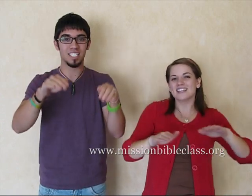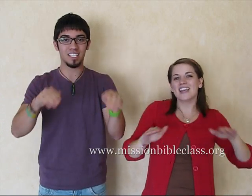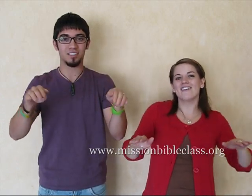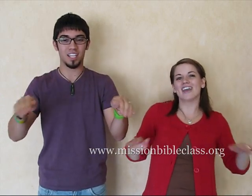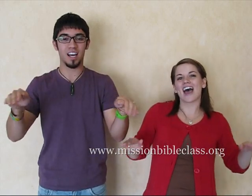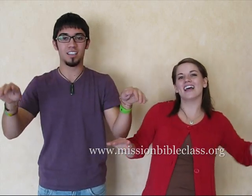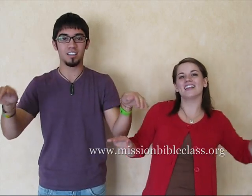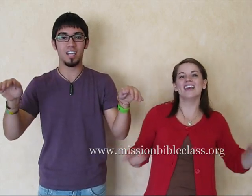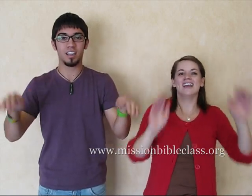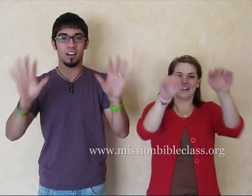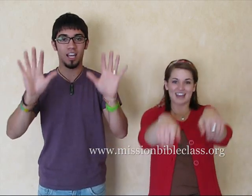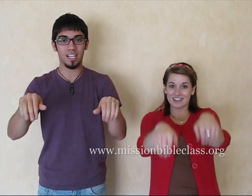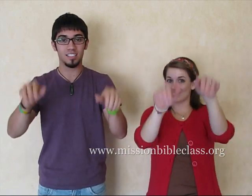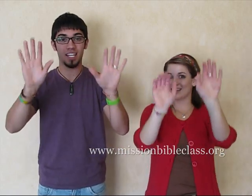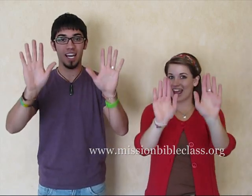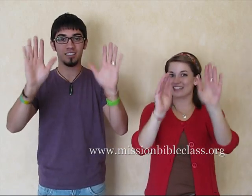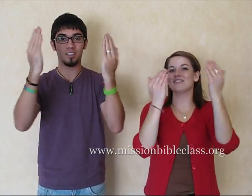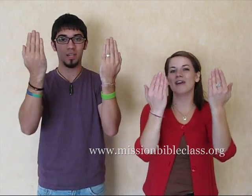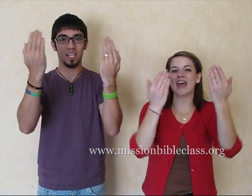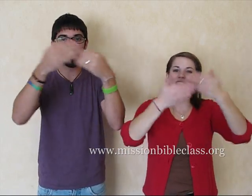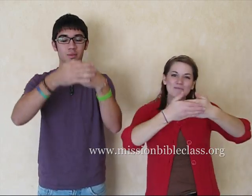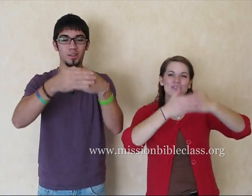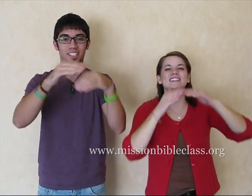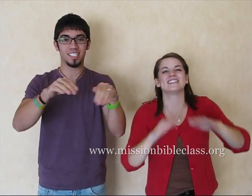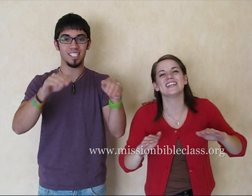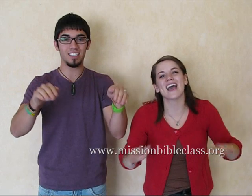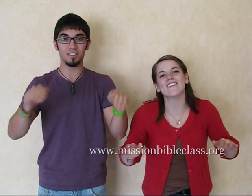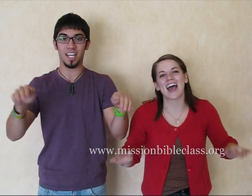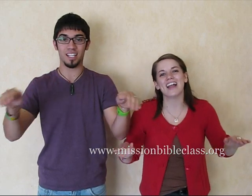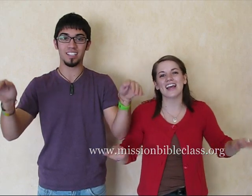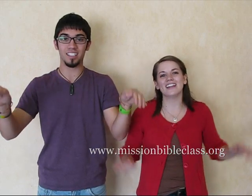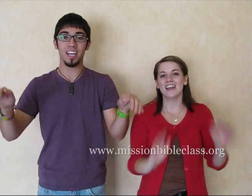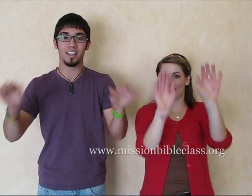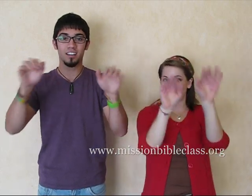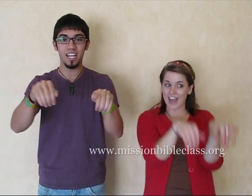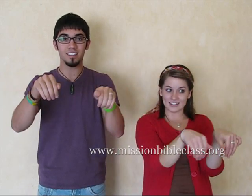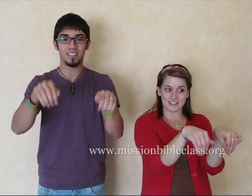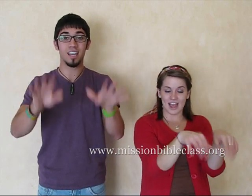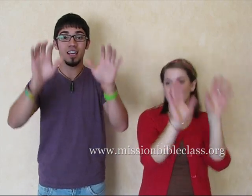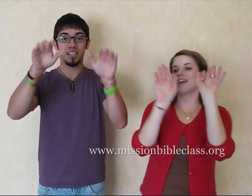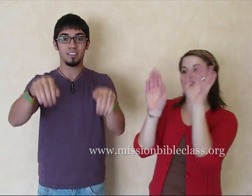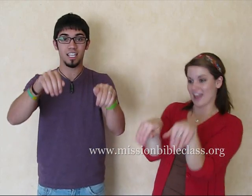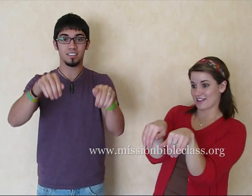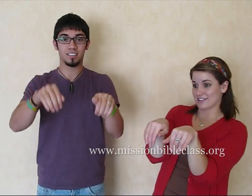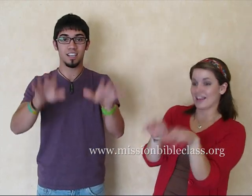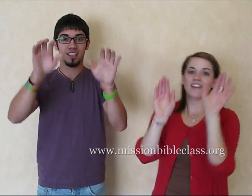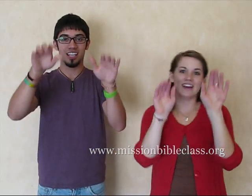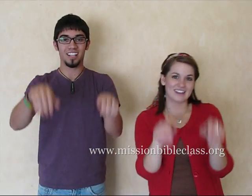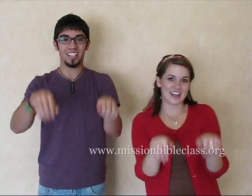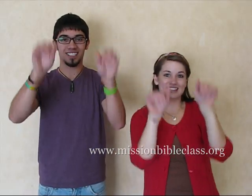Sea of Galilee There are nets in the hands of the man in the boat in the sea of Galilee. There are nets, there are nets, there are nets